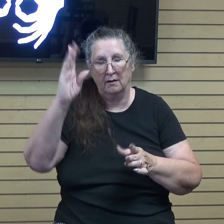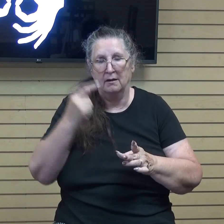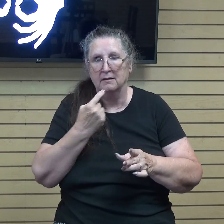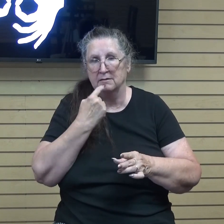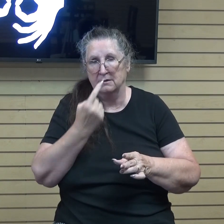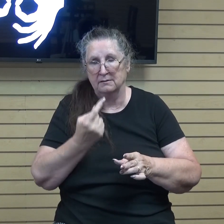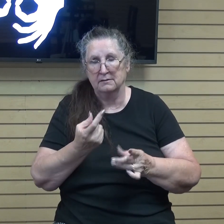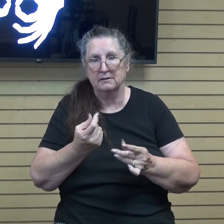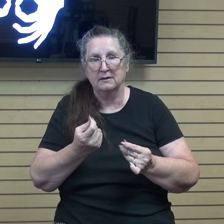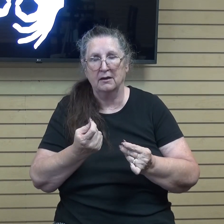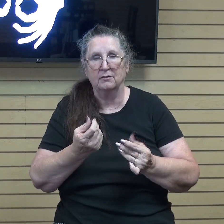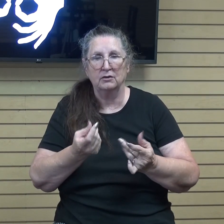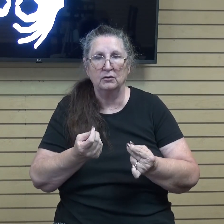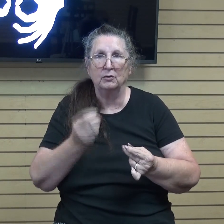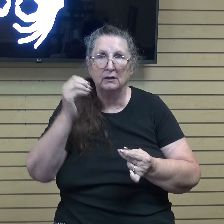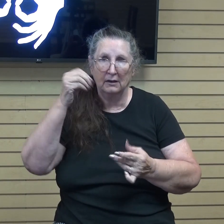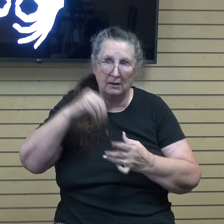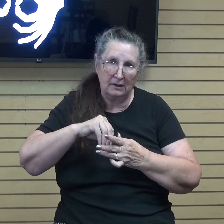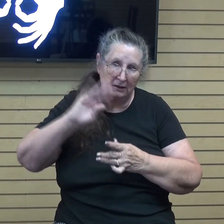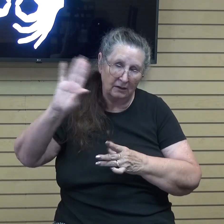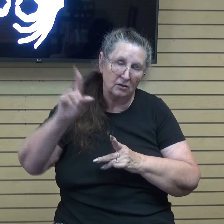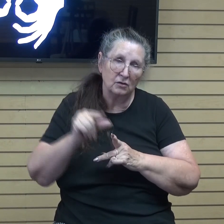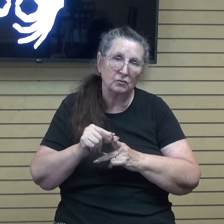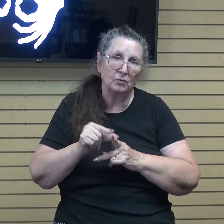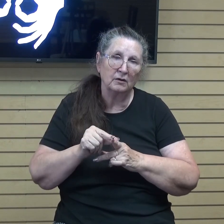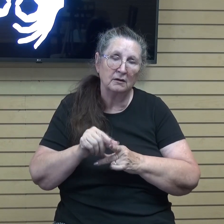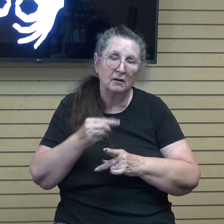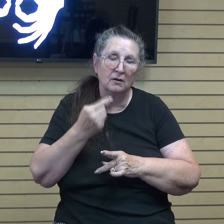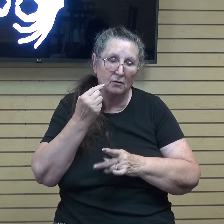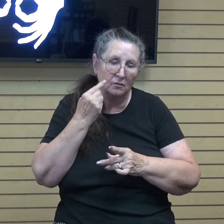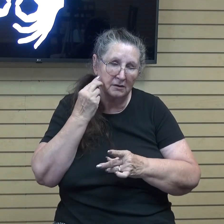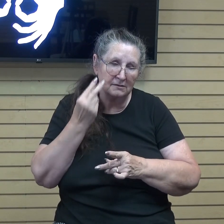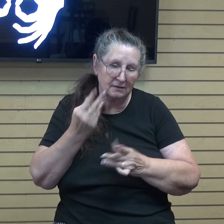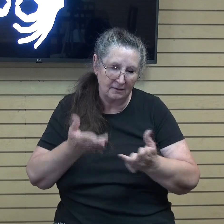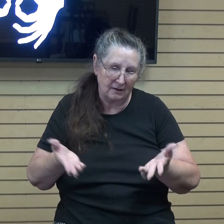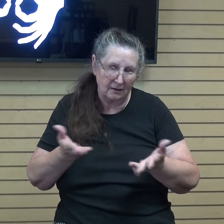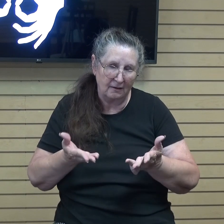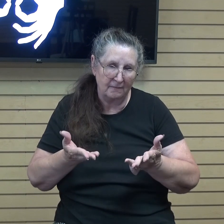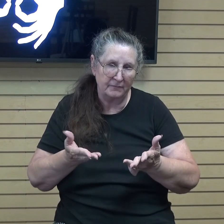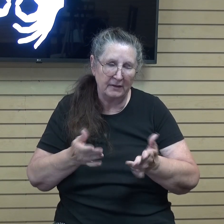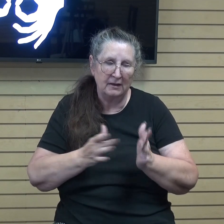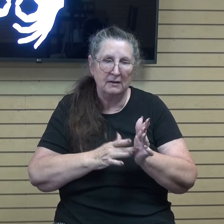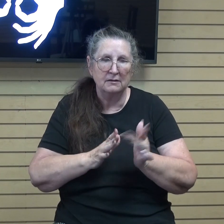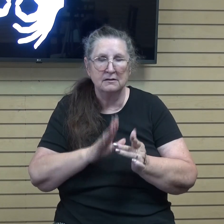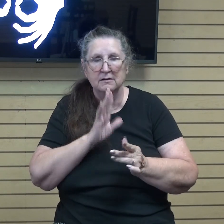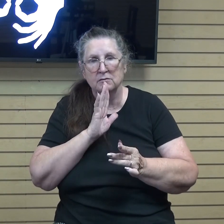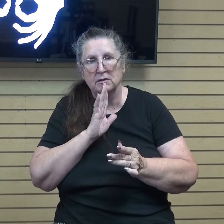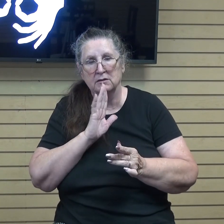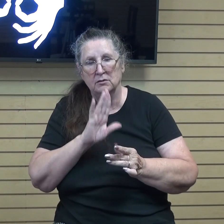in his word. And we see this here as Jesus speaks to his disciples